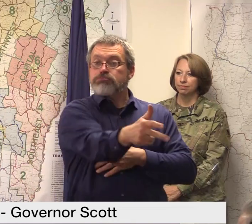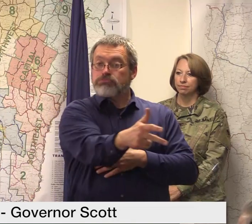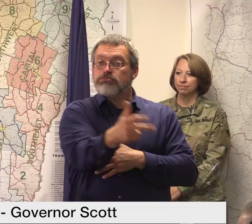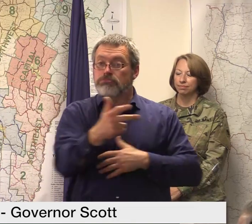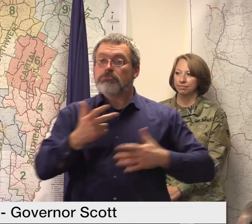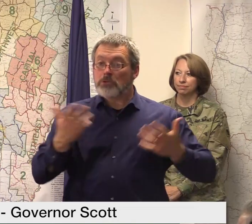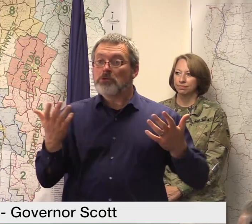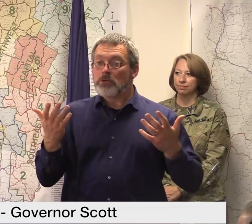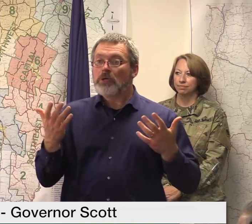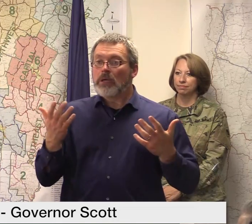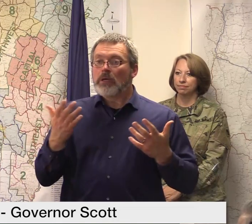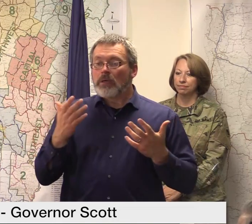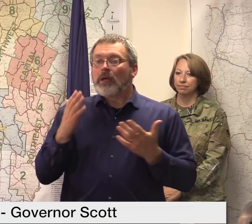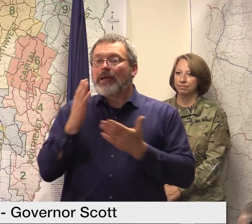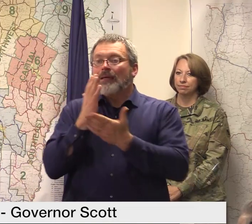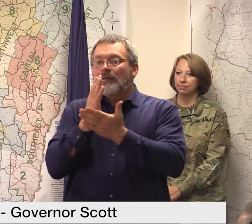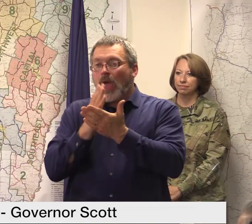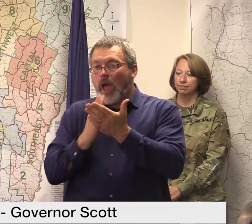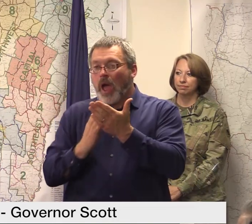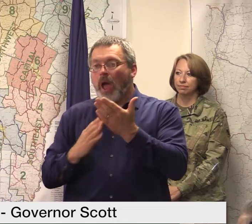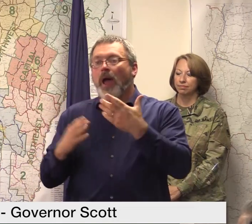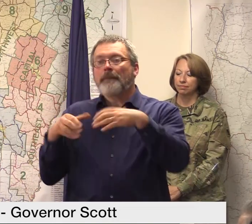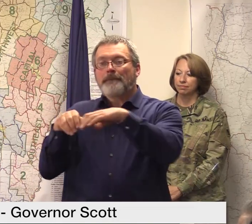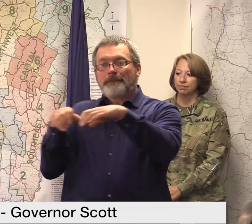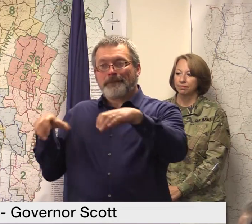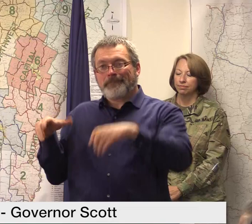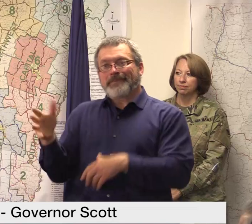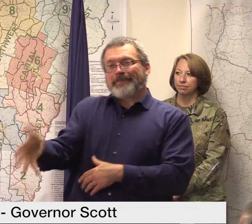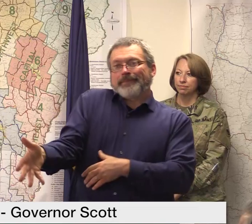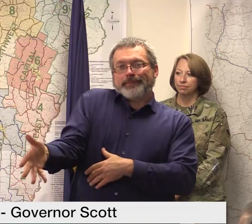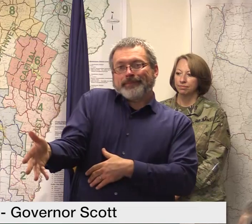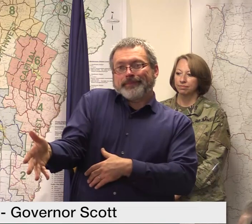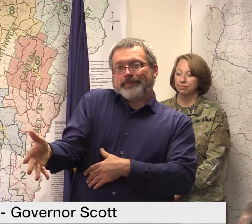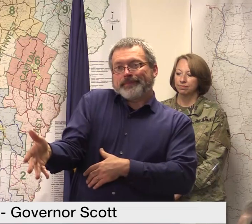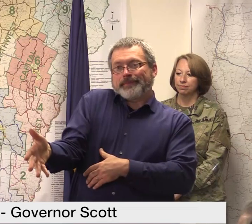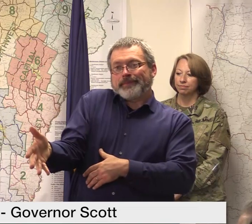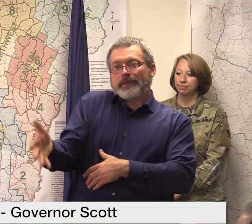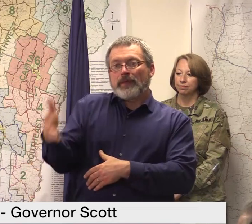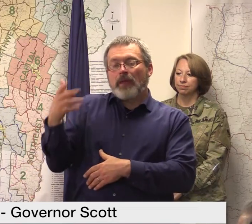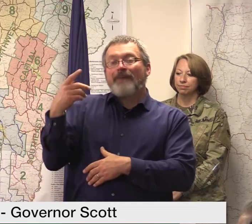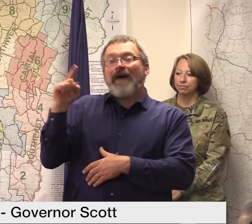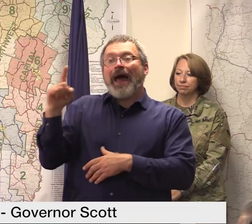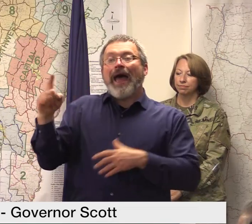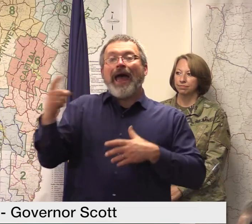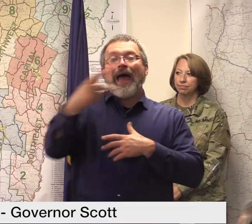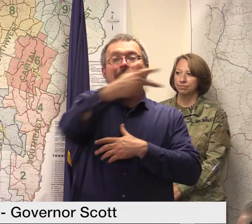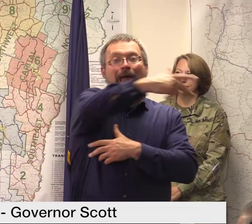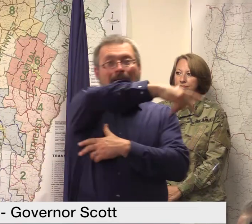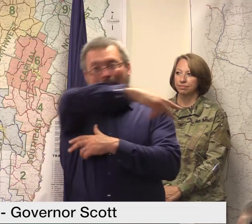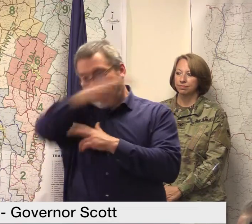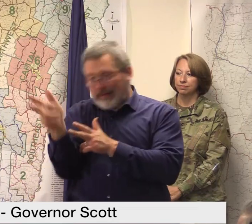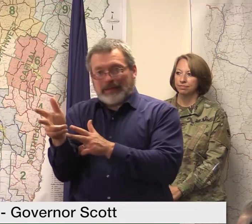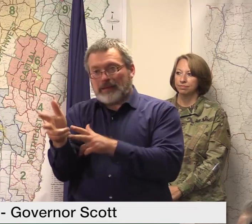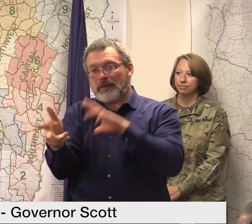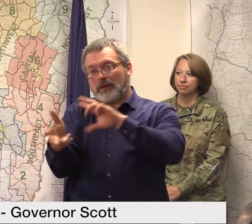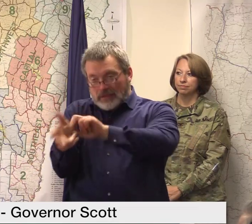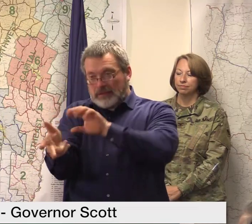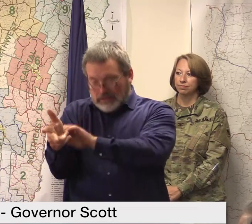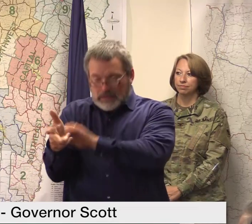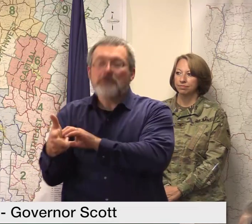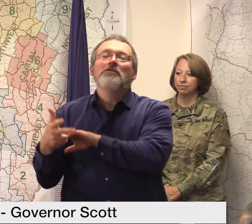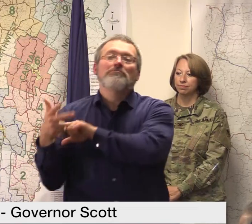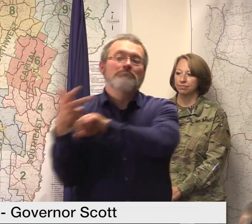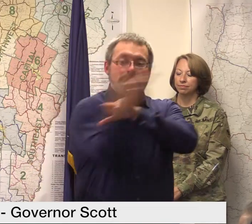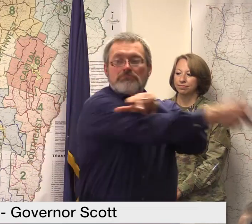have been stranded there and those are able to now get out to the main line we do not have a completion date from that